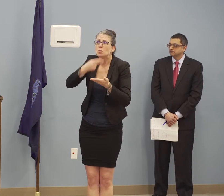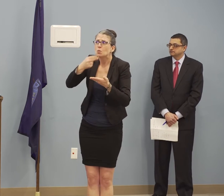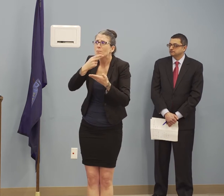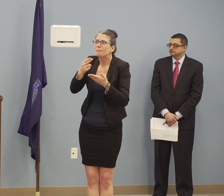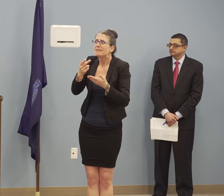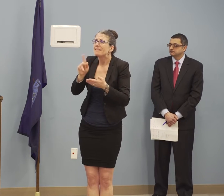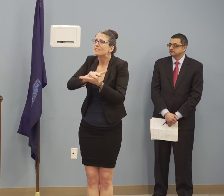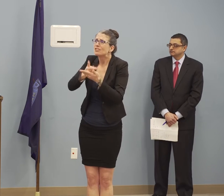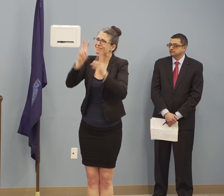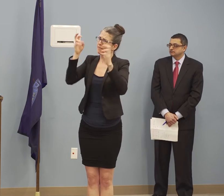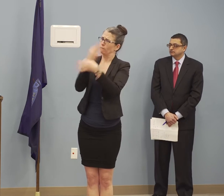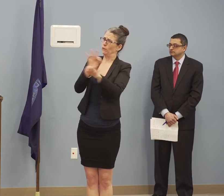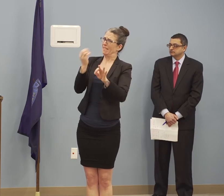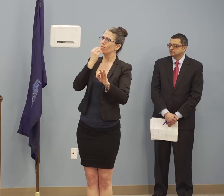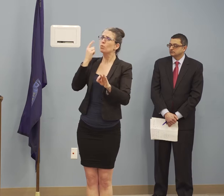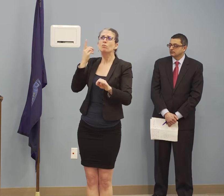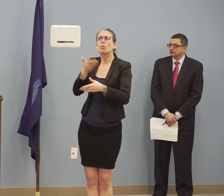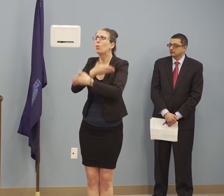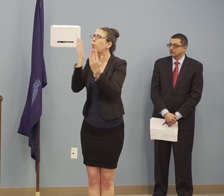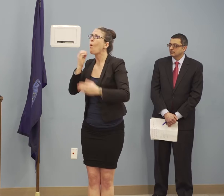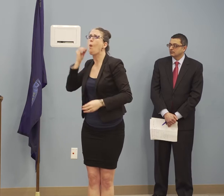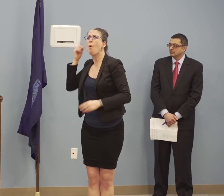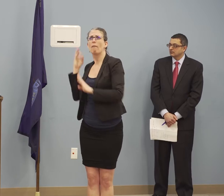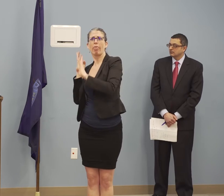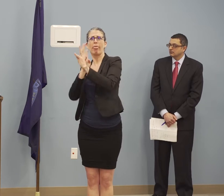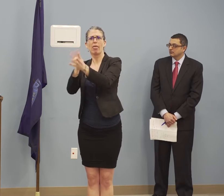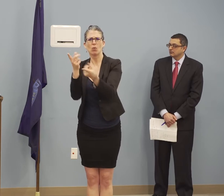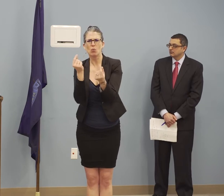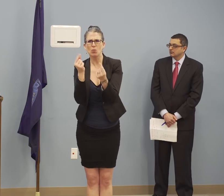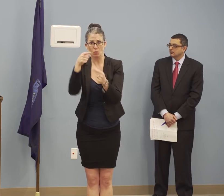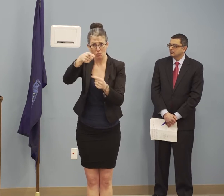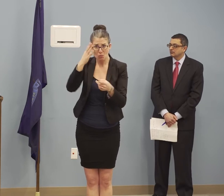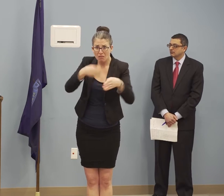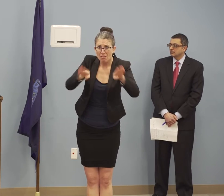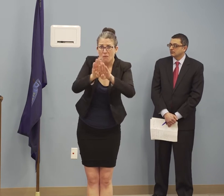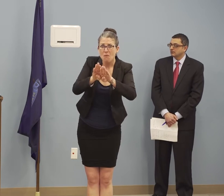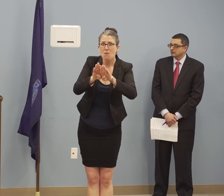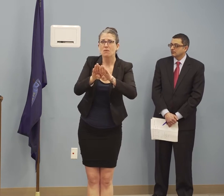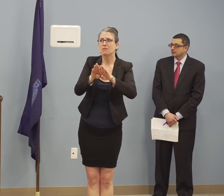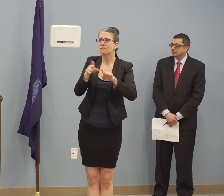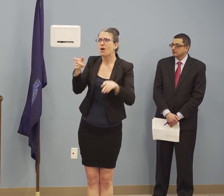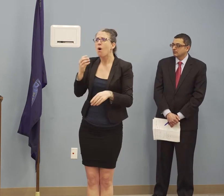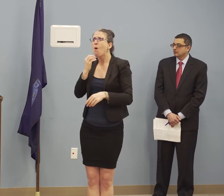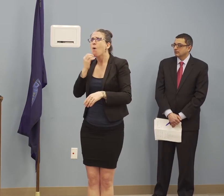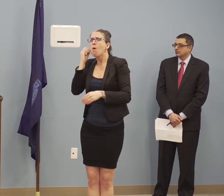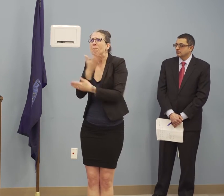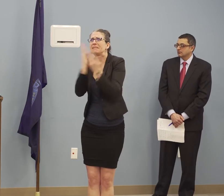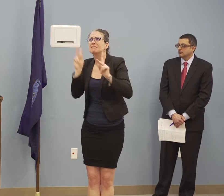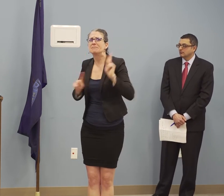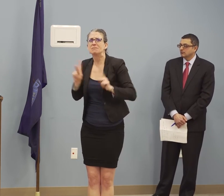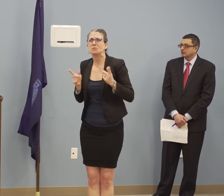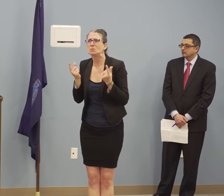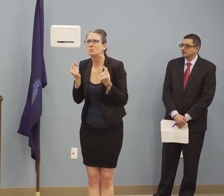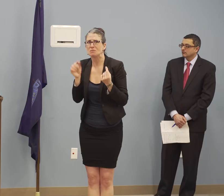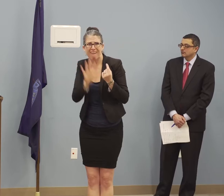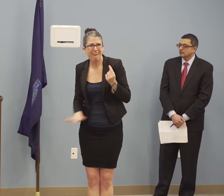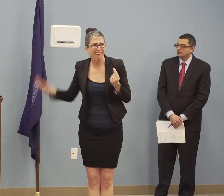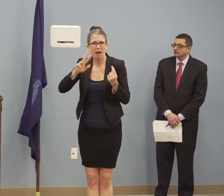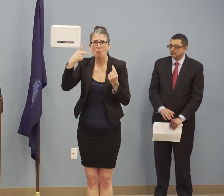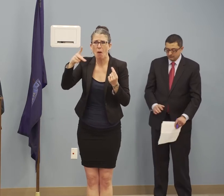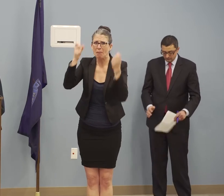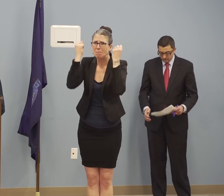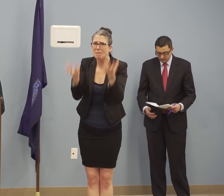homelessness. Obviously, homeless, especially in Portland, they don't necessarily have the